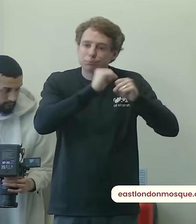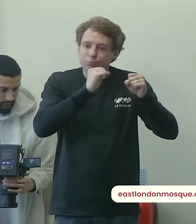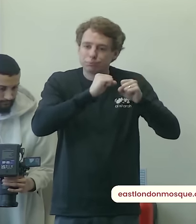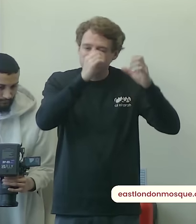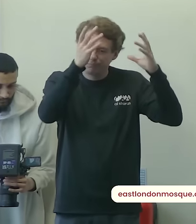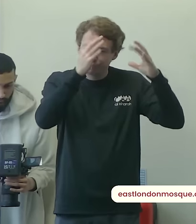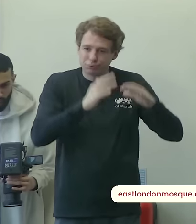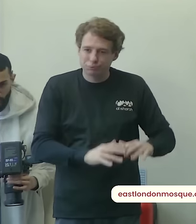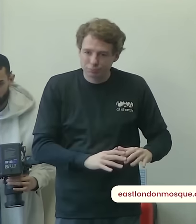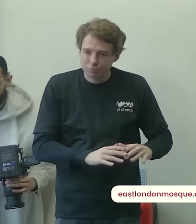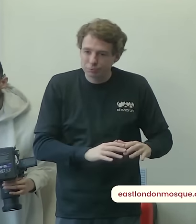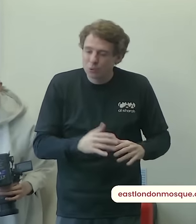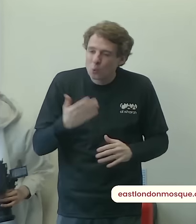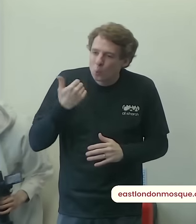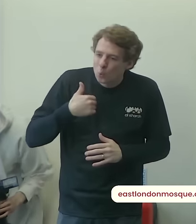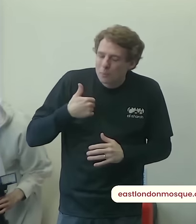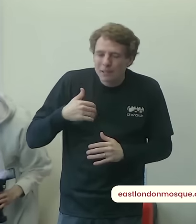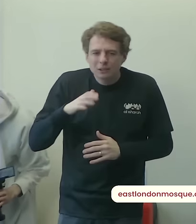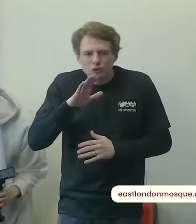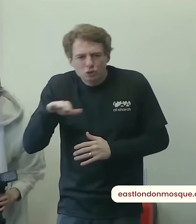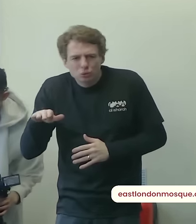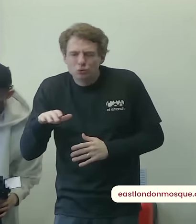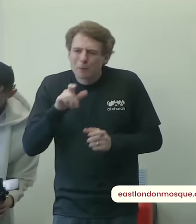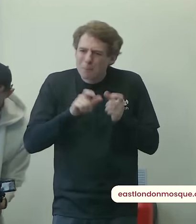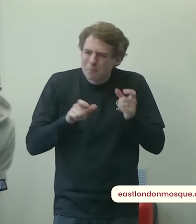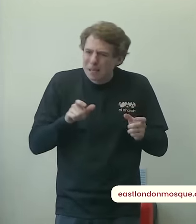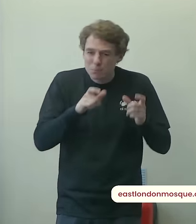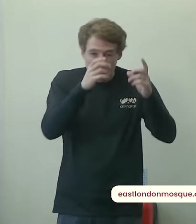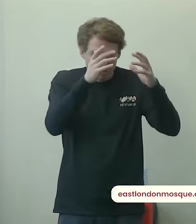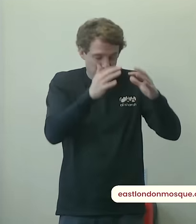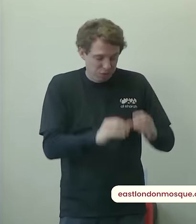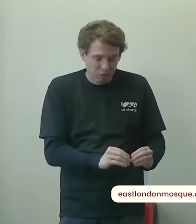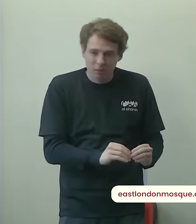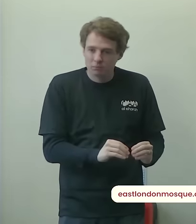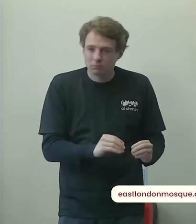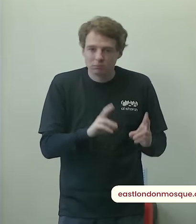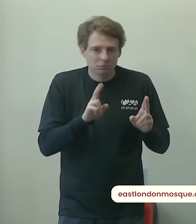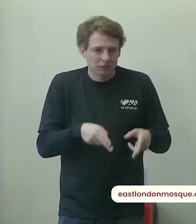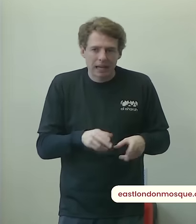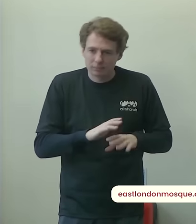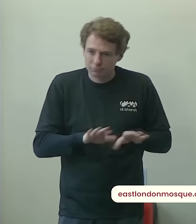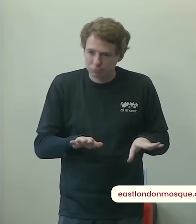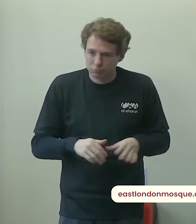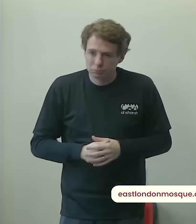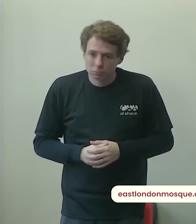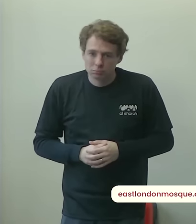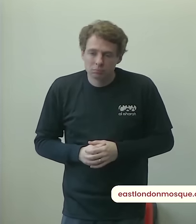innocent civilians may allah almighty protect them and us and you find one surviving teenager